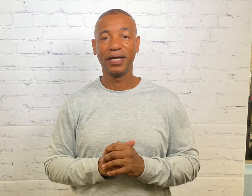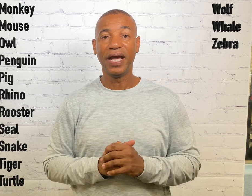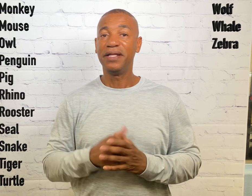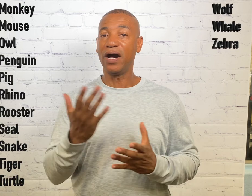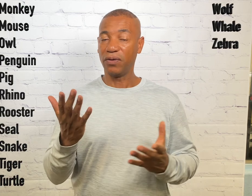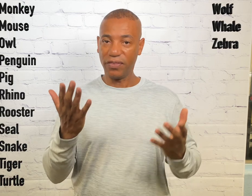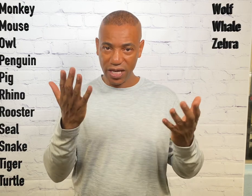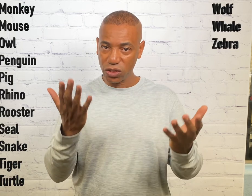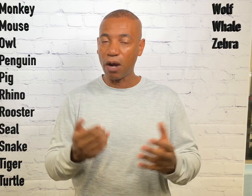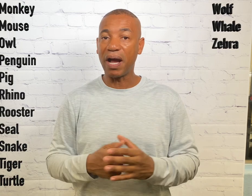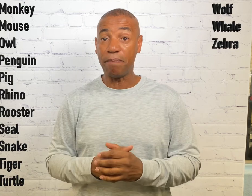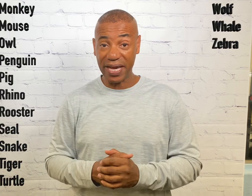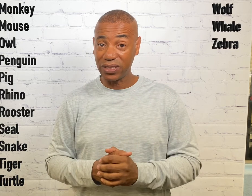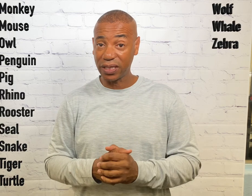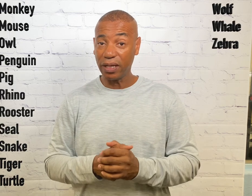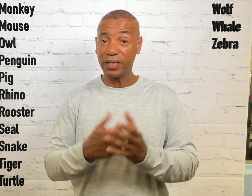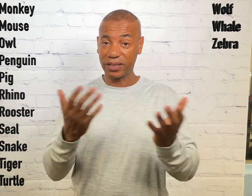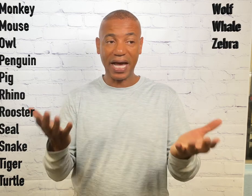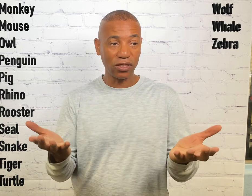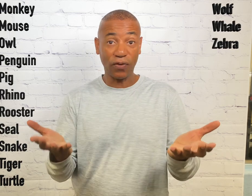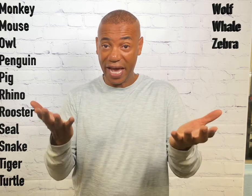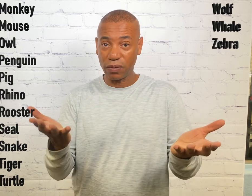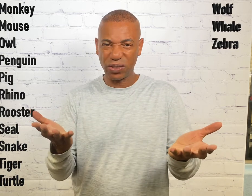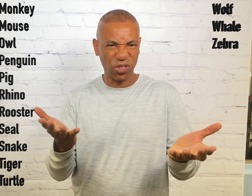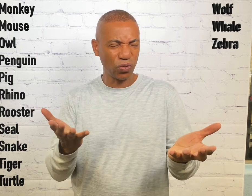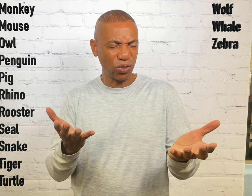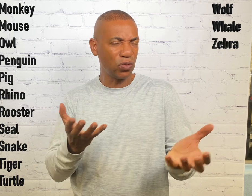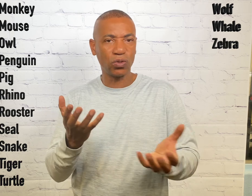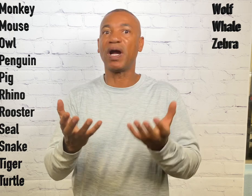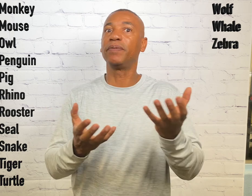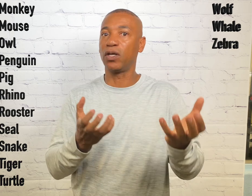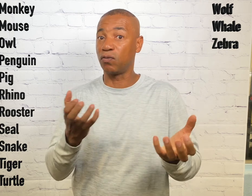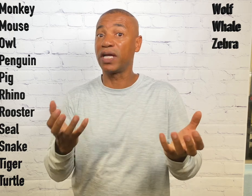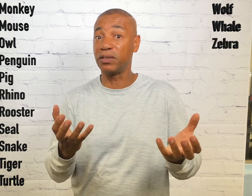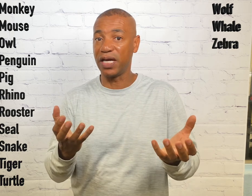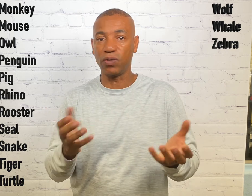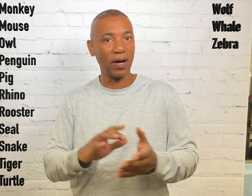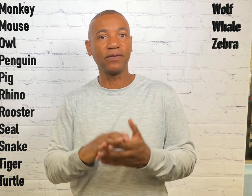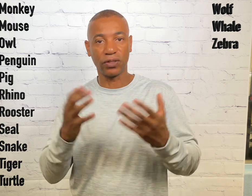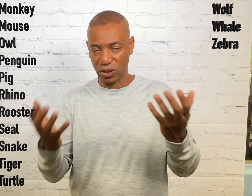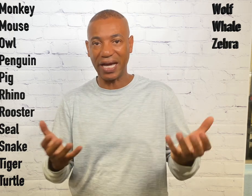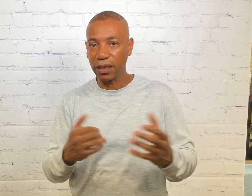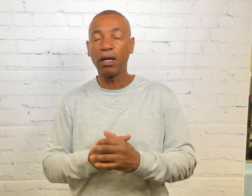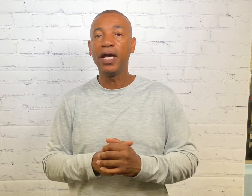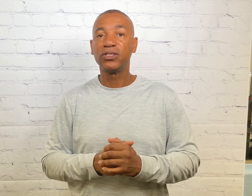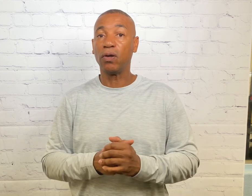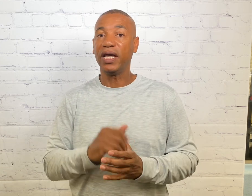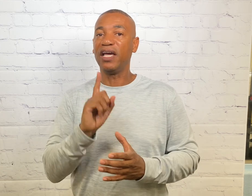Now these are my basic signs for animals that you'll use probably on a regular day when you're out there signing. So if